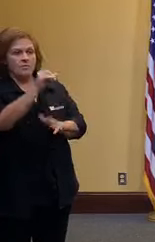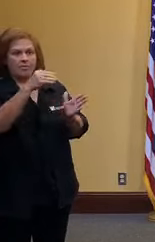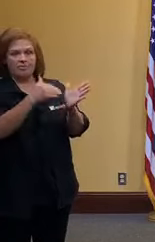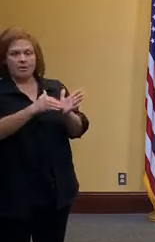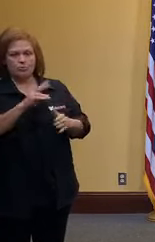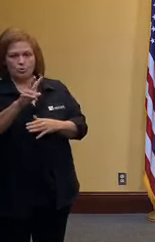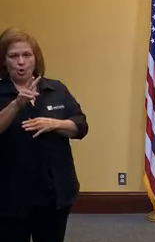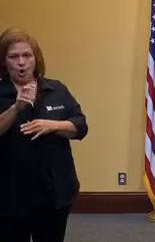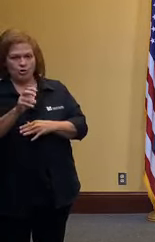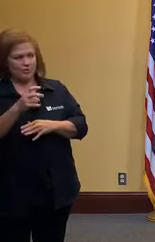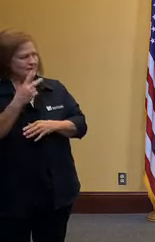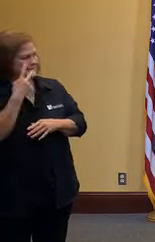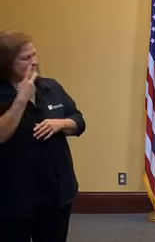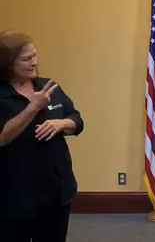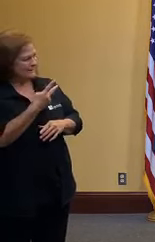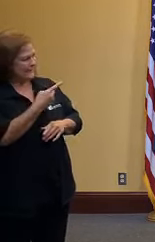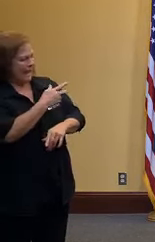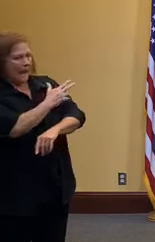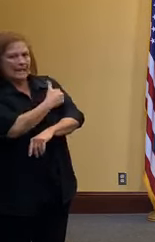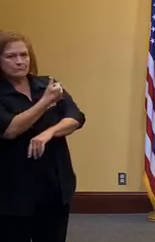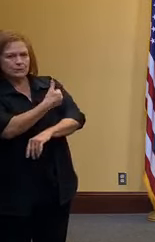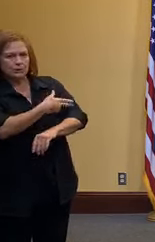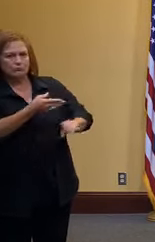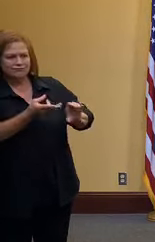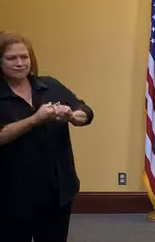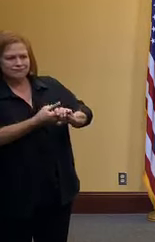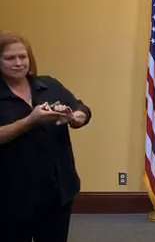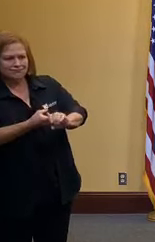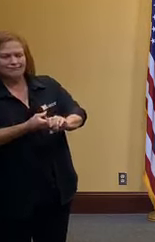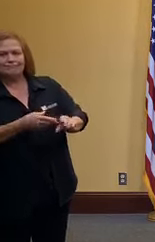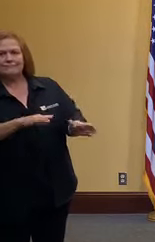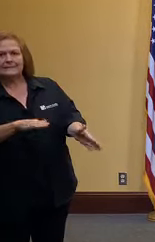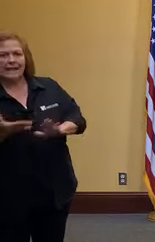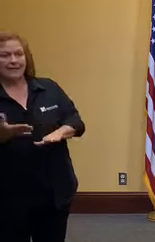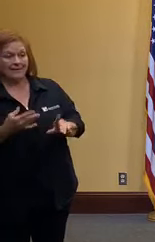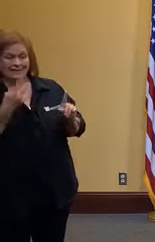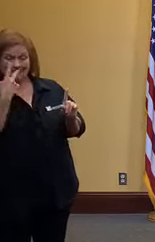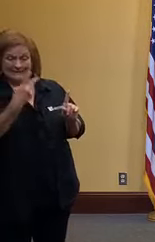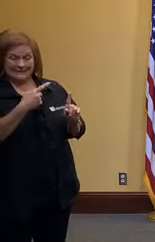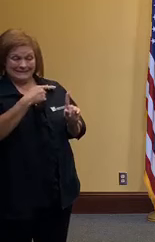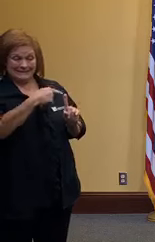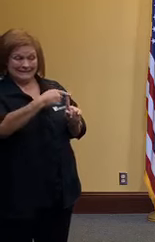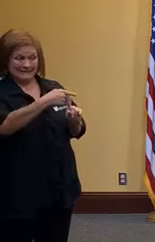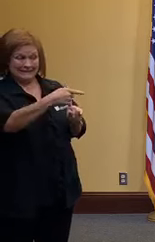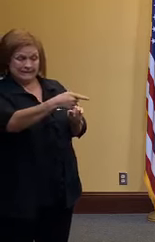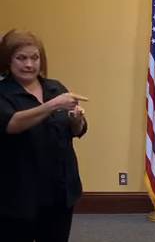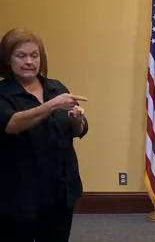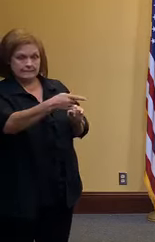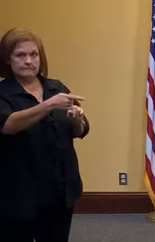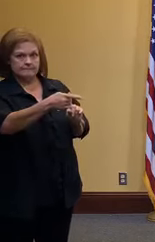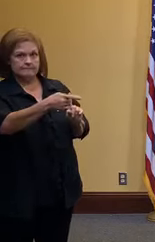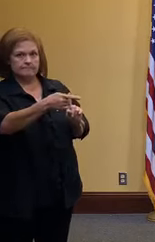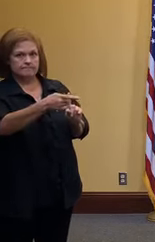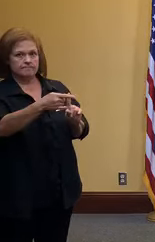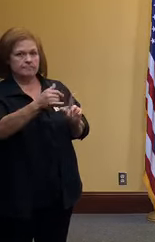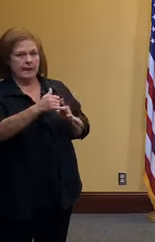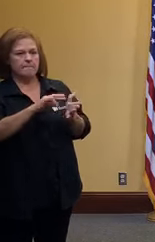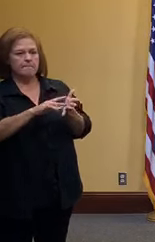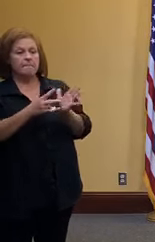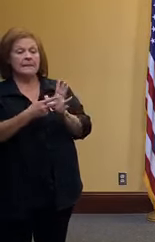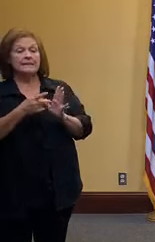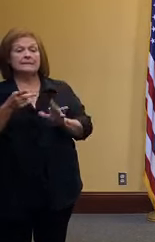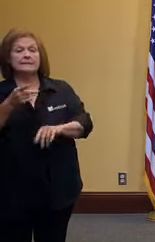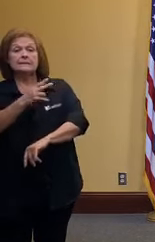the difference in hospitalizations and the difference in death this is a potentially overwhelmed healthcare system